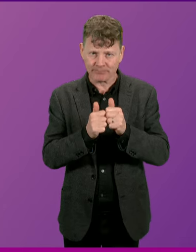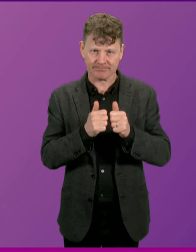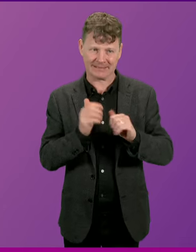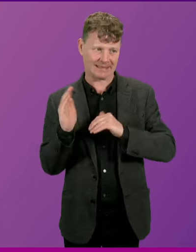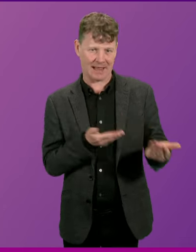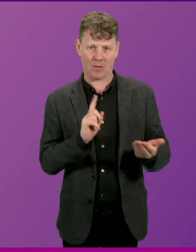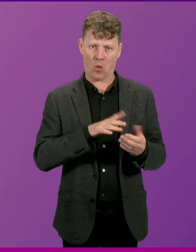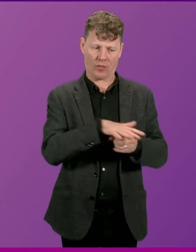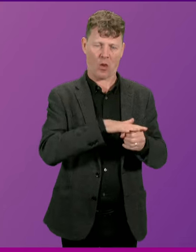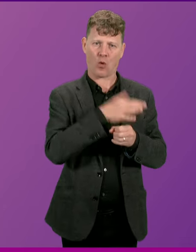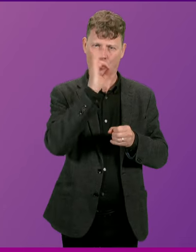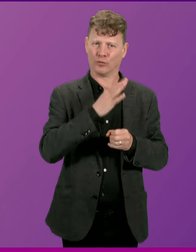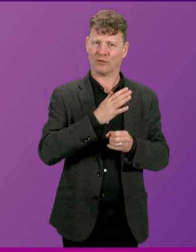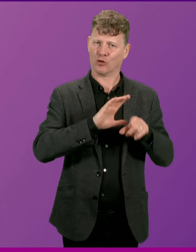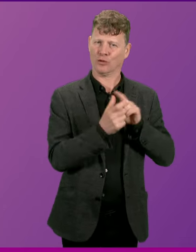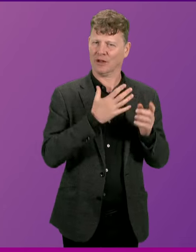Bob Dorris.